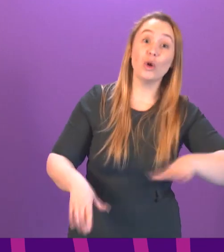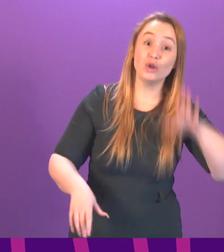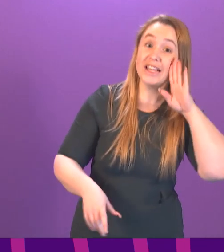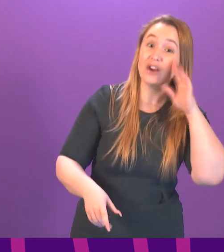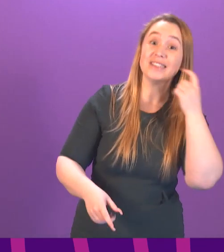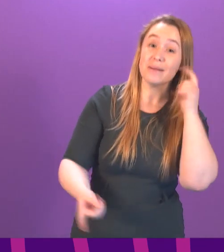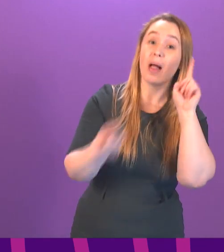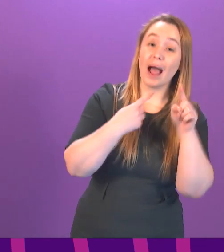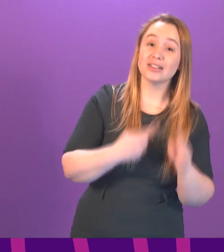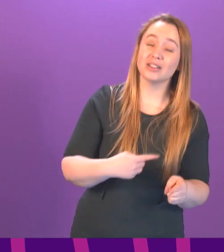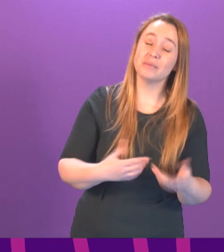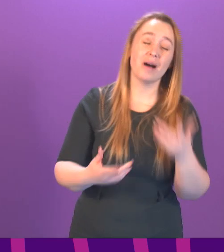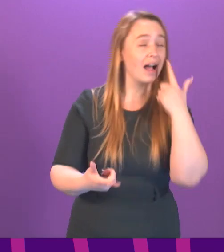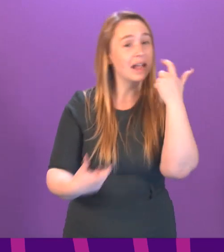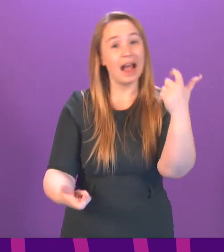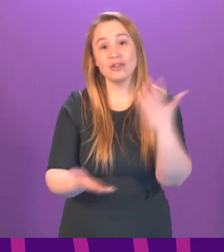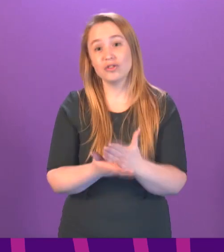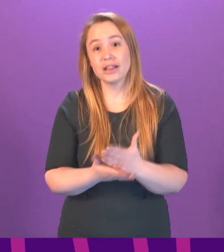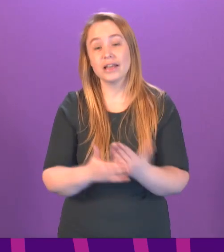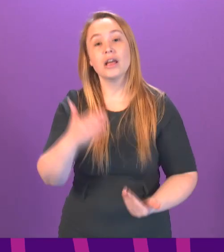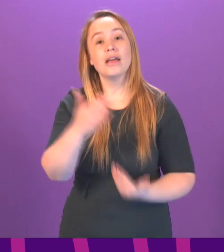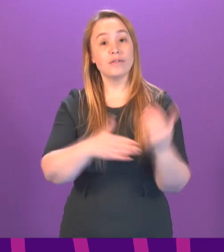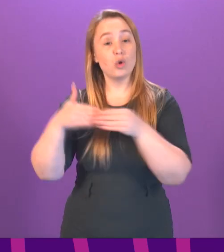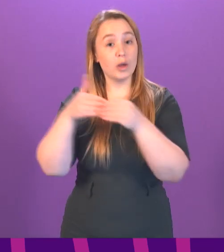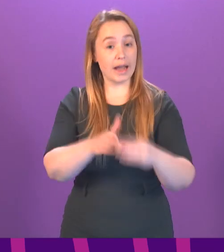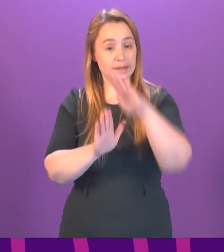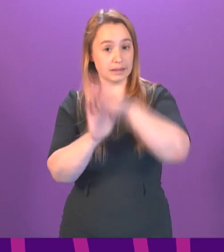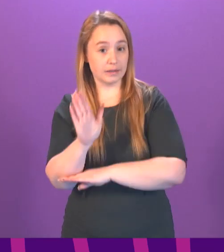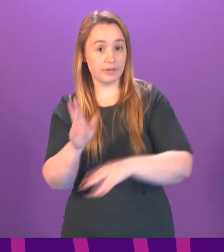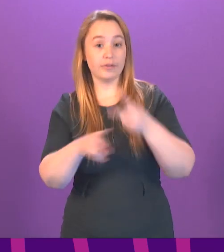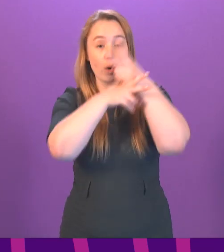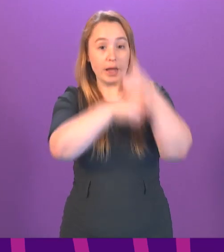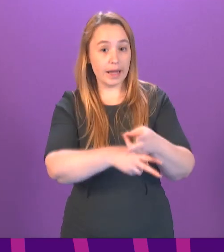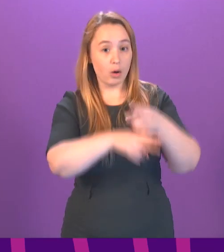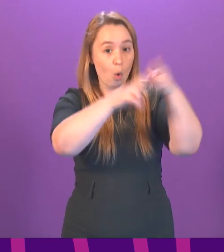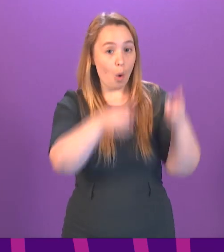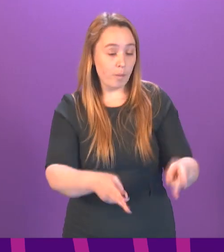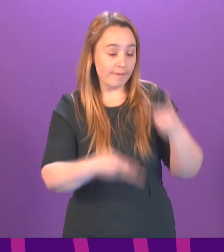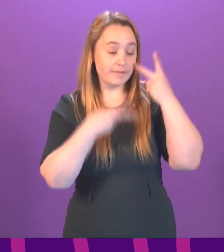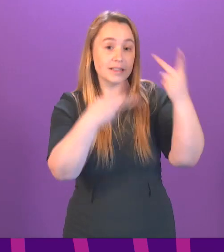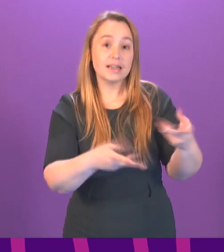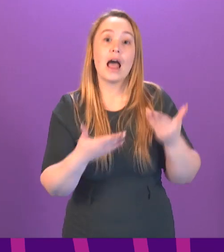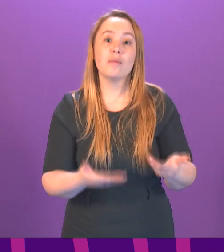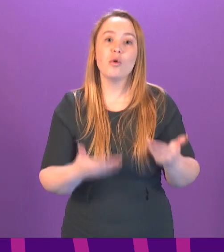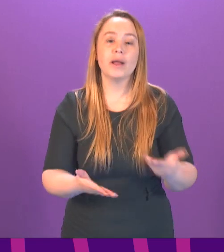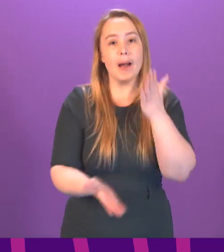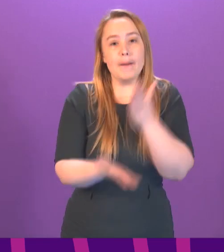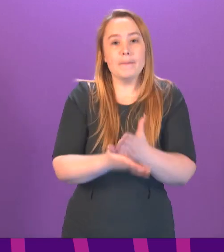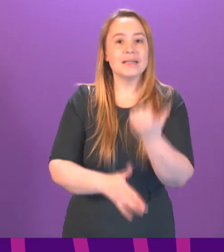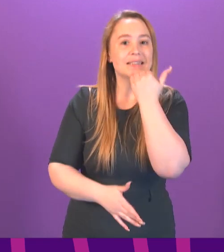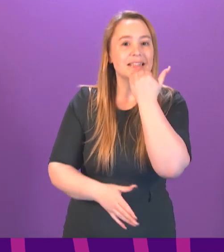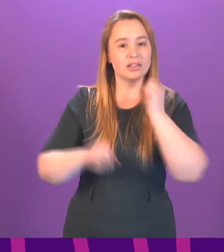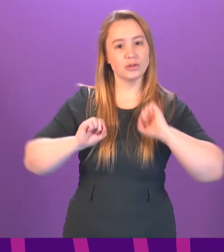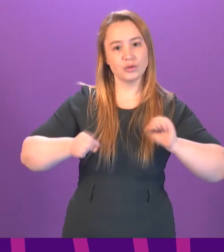hear. There is new guidance on care home visiting that has been worked on right now. It will be published imminently. I don't think we've got a precise date for it yet, but it will be